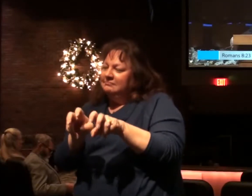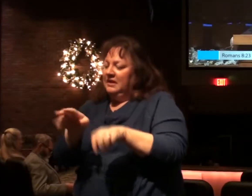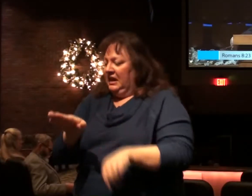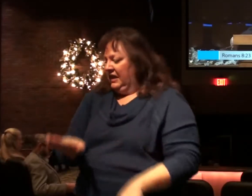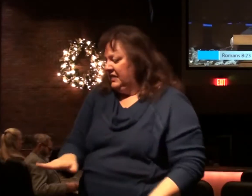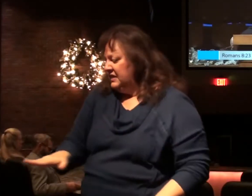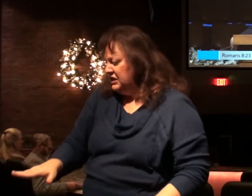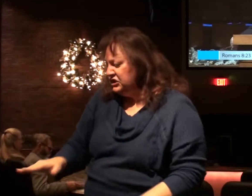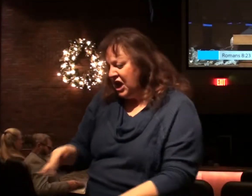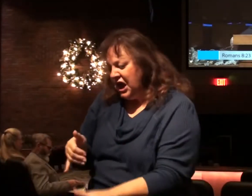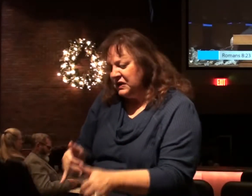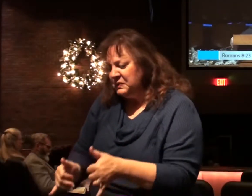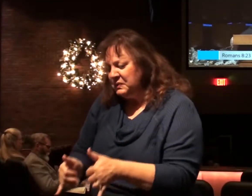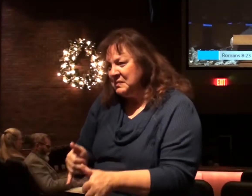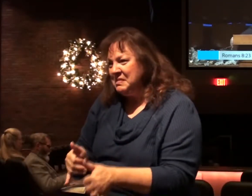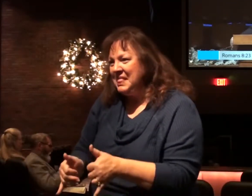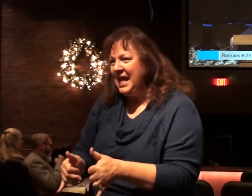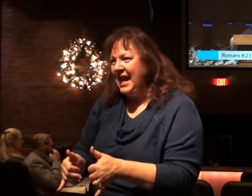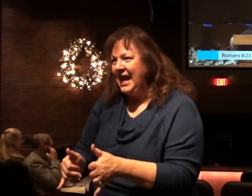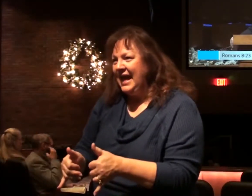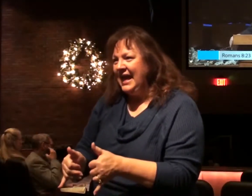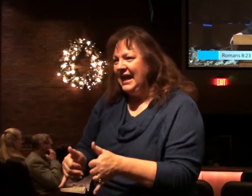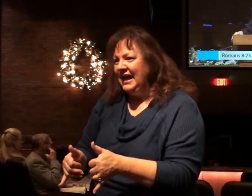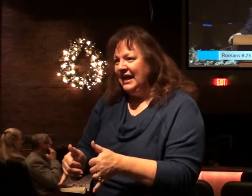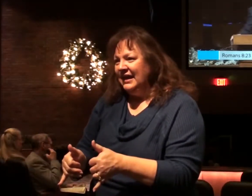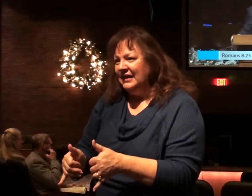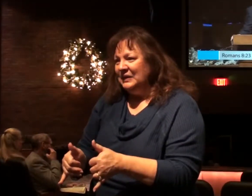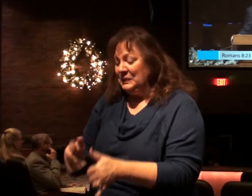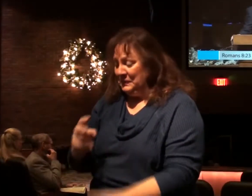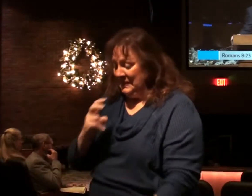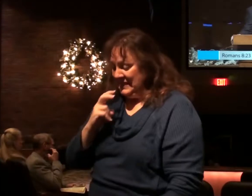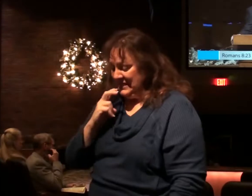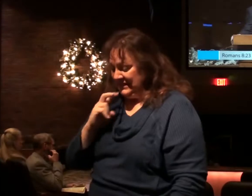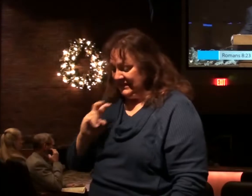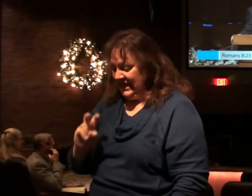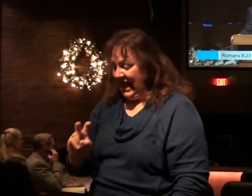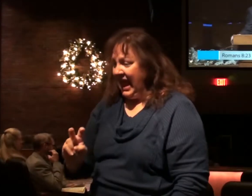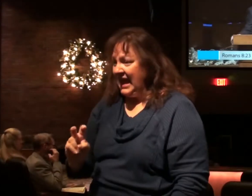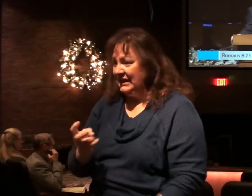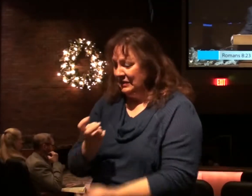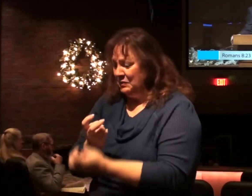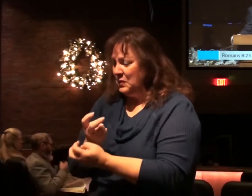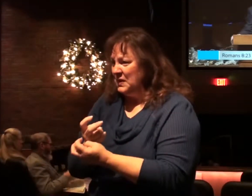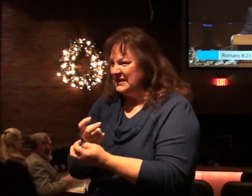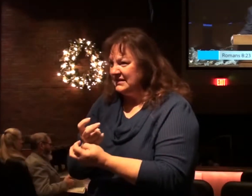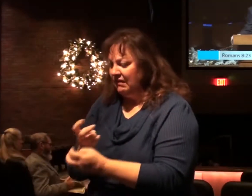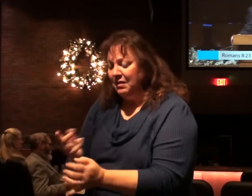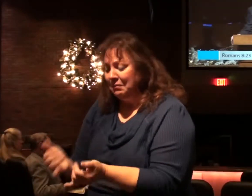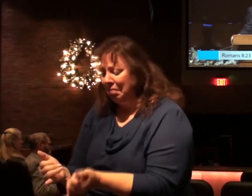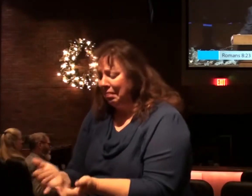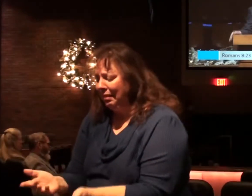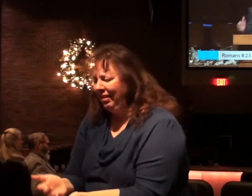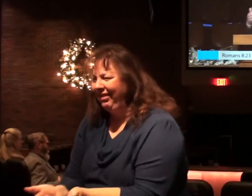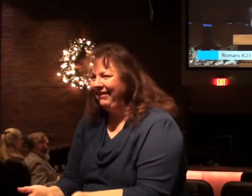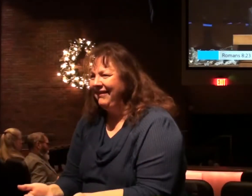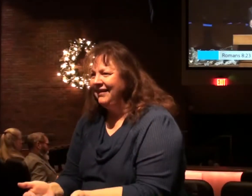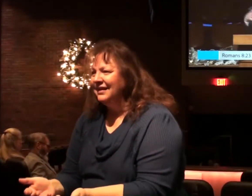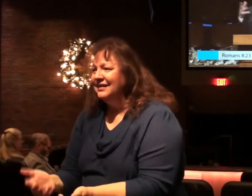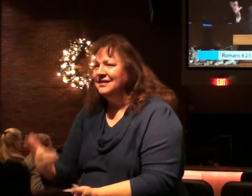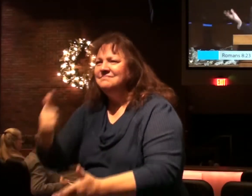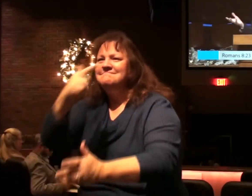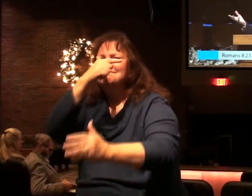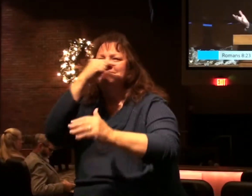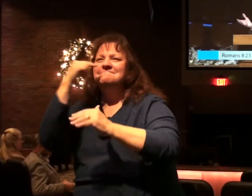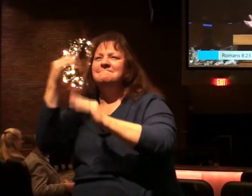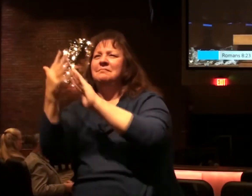child will play on the whole den of the poisonous viper. the desert